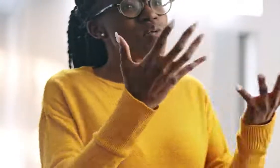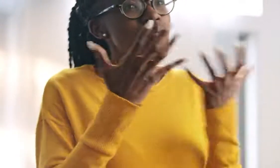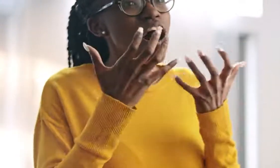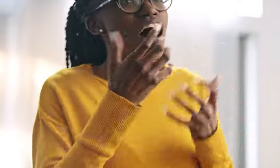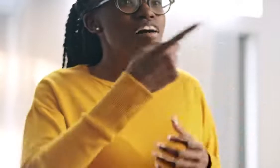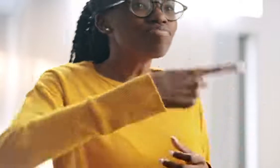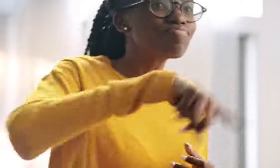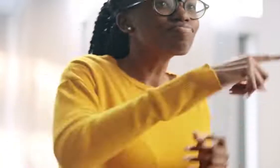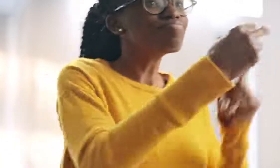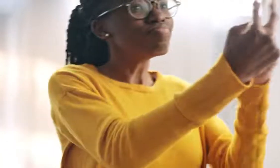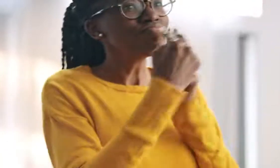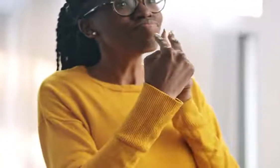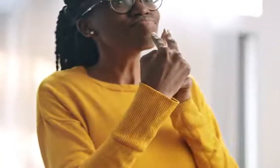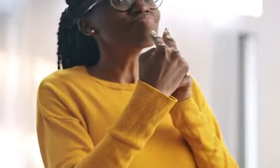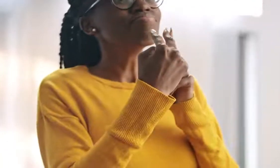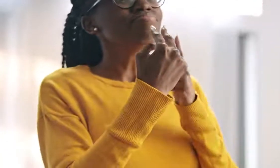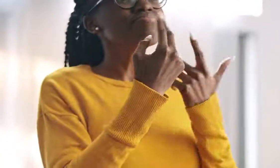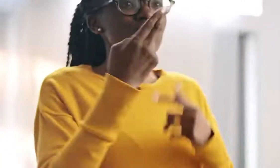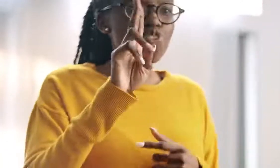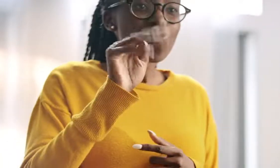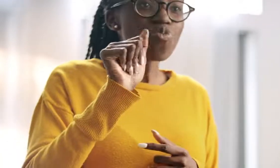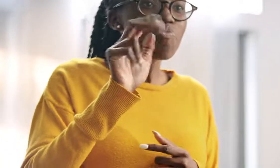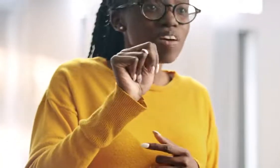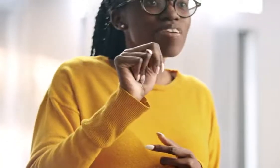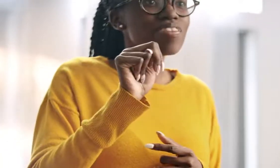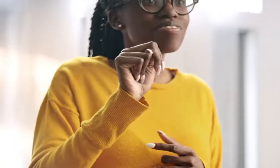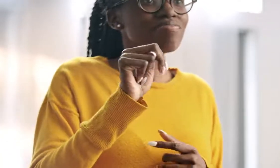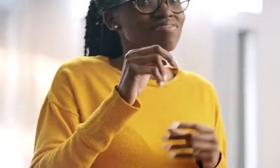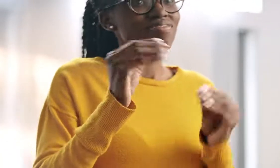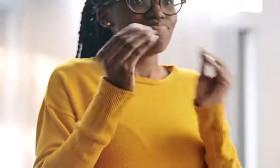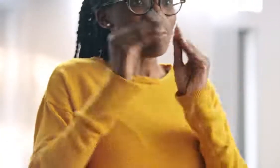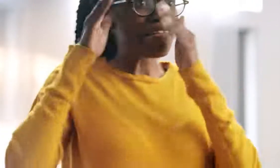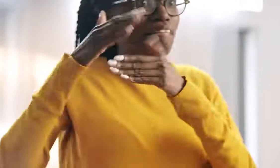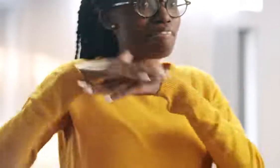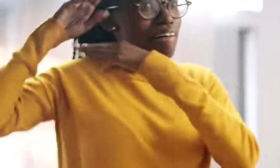I want people to view me as a human being, rather than only seeing my deafness.